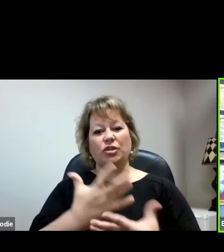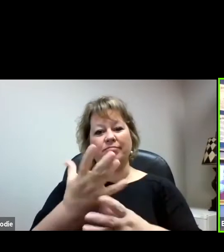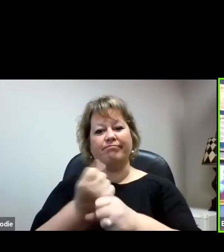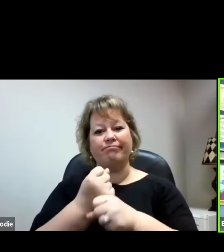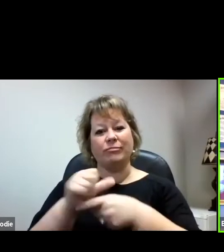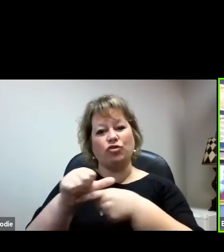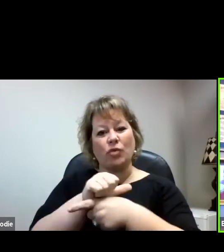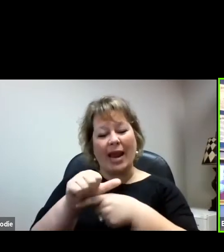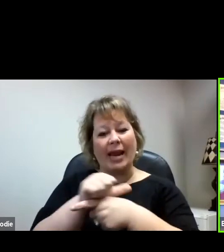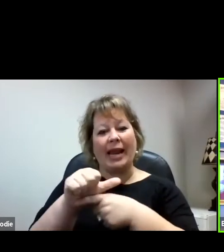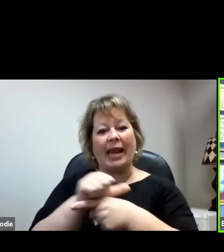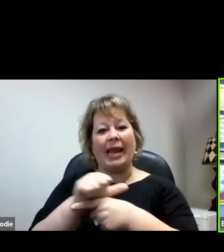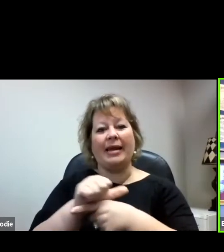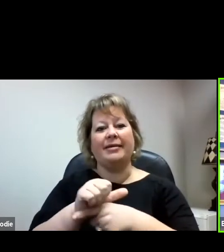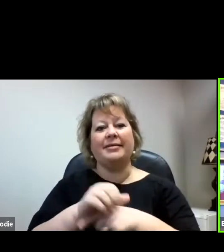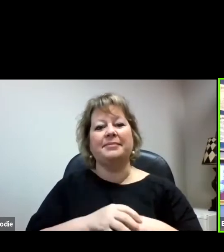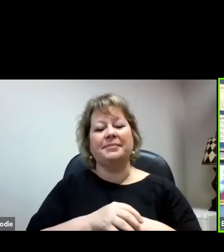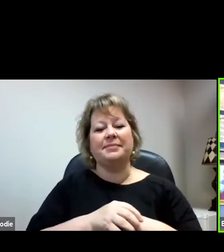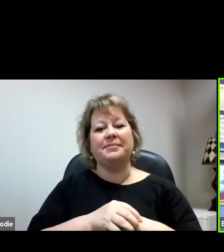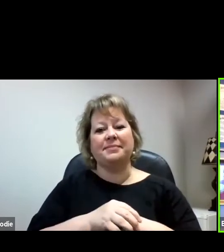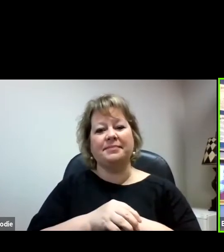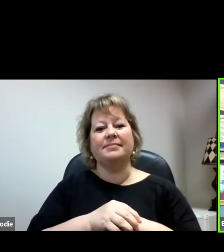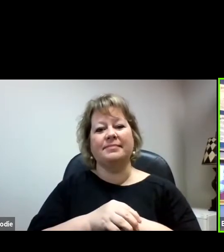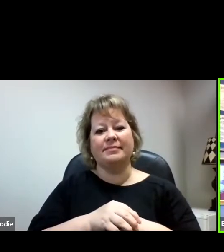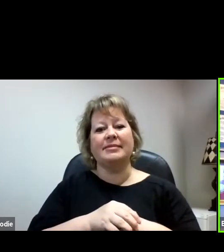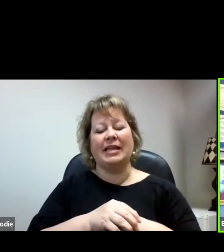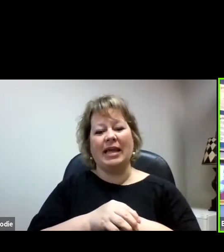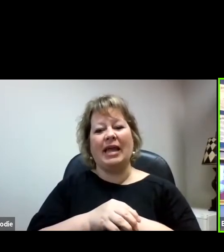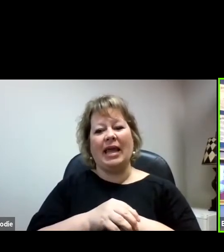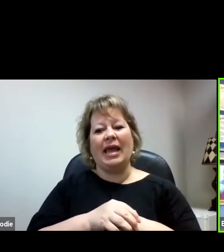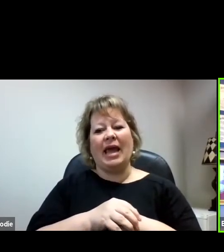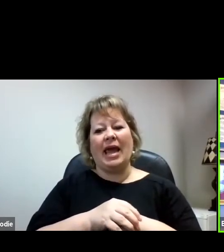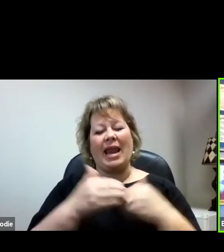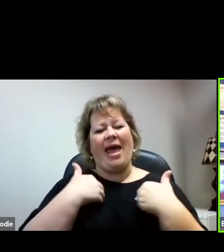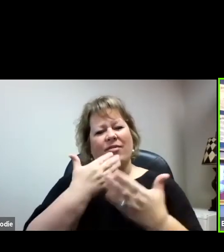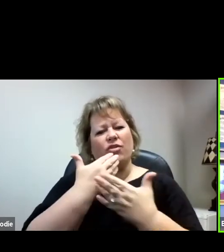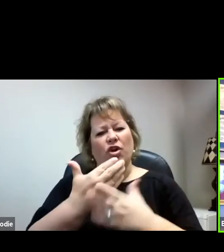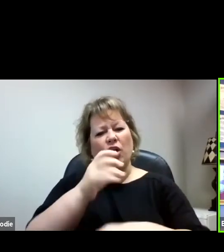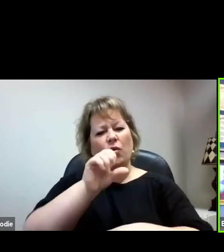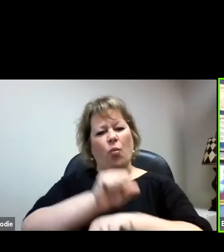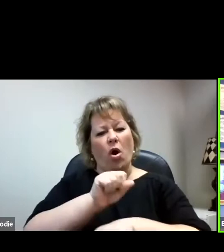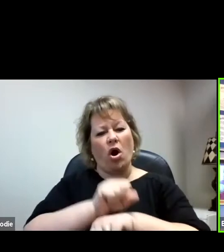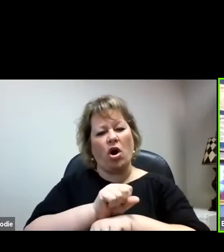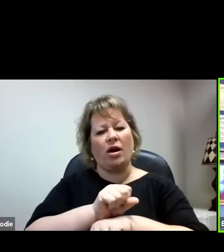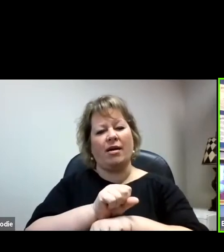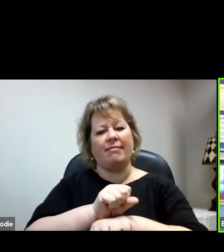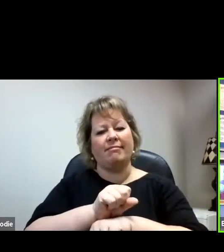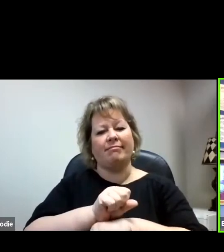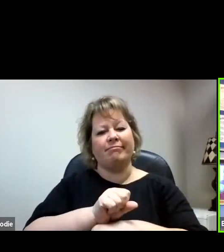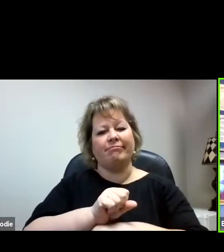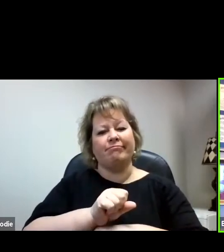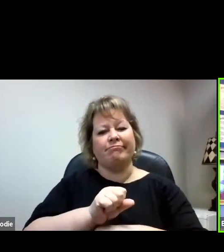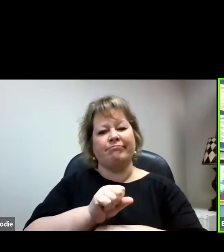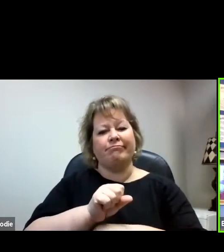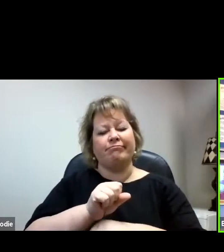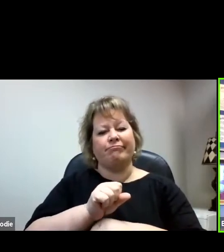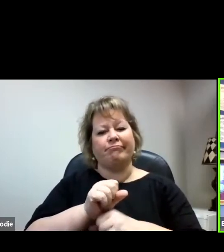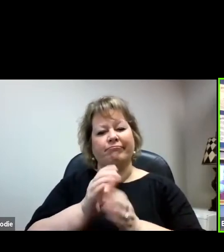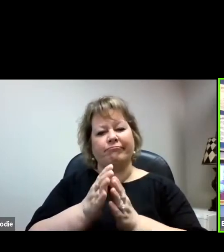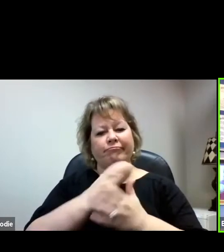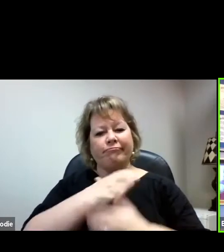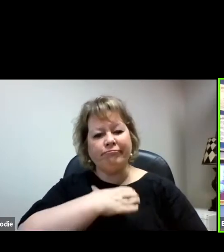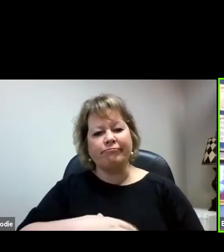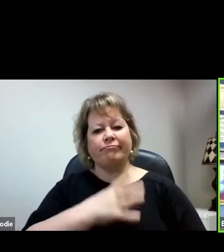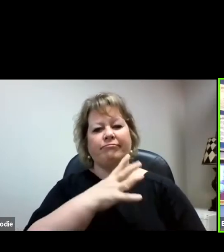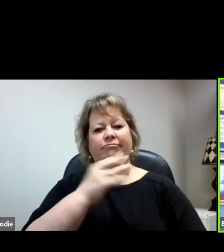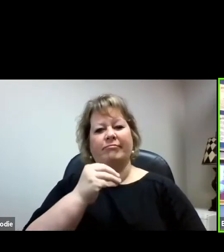trainable and have a good work ethic and attitude. And with those traits, I don't know of a person